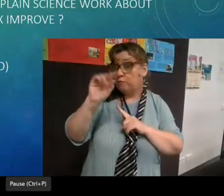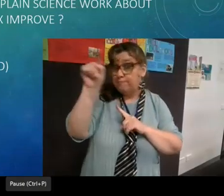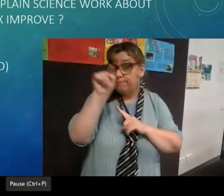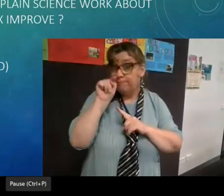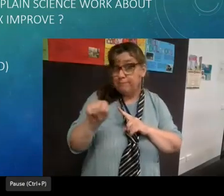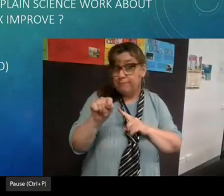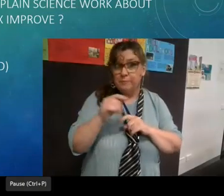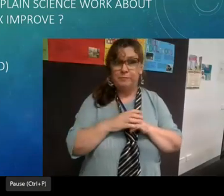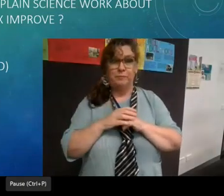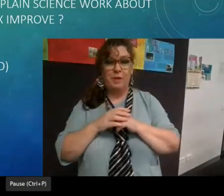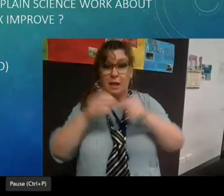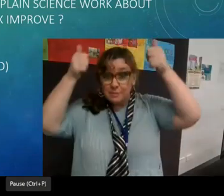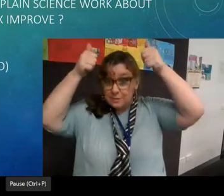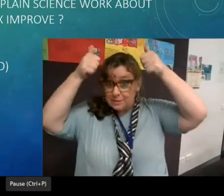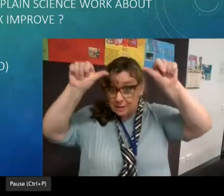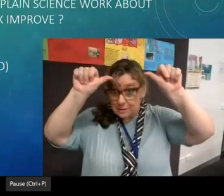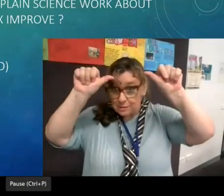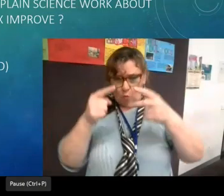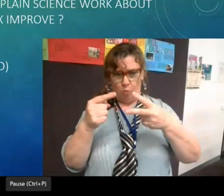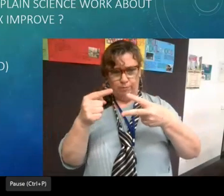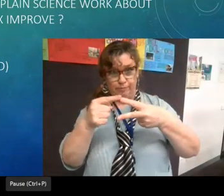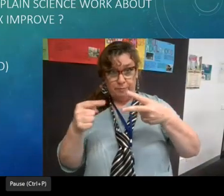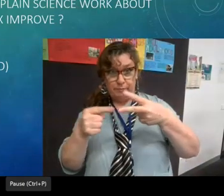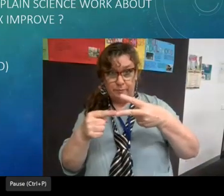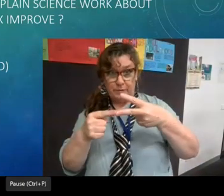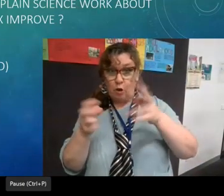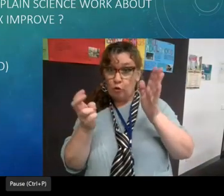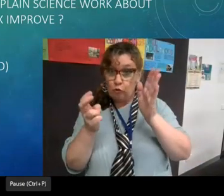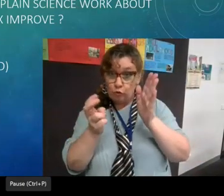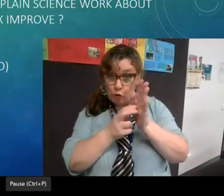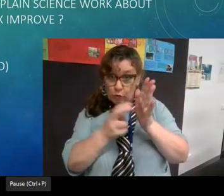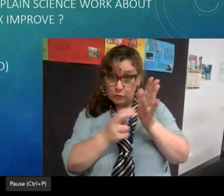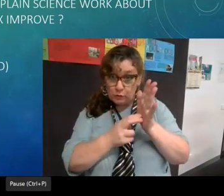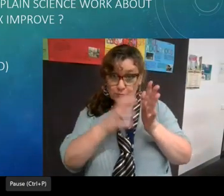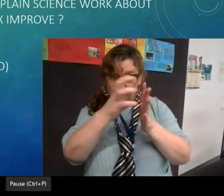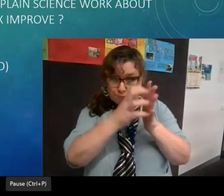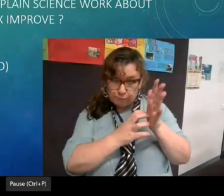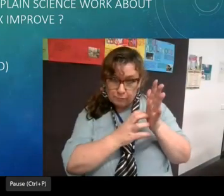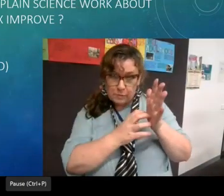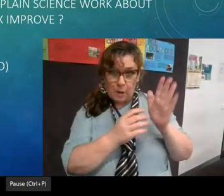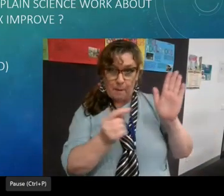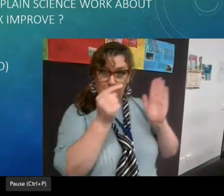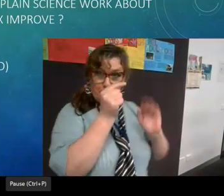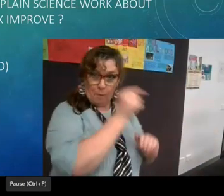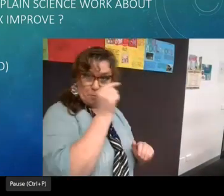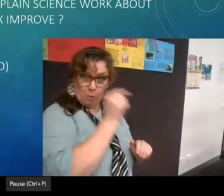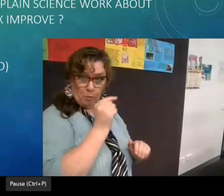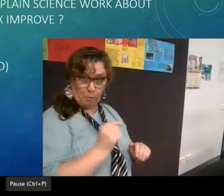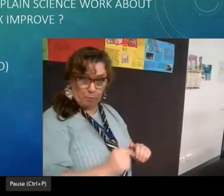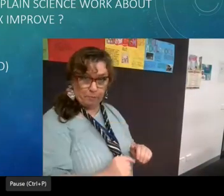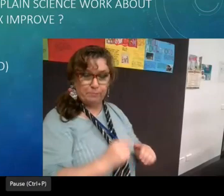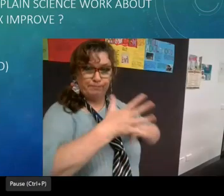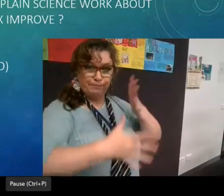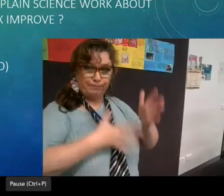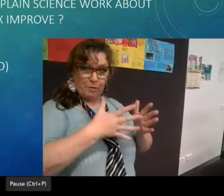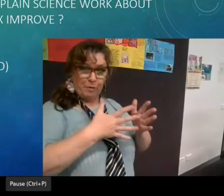question so the success would be two things first of that you get the notes and that you can point